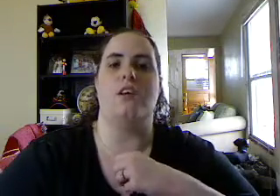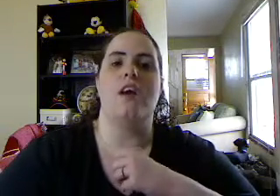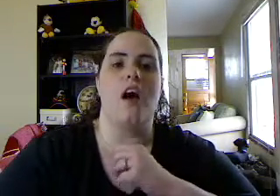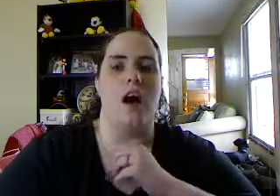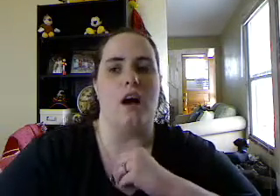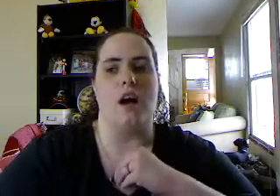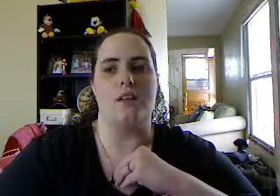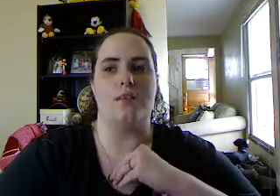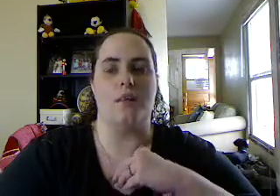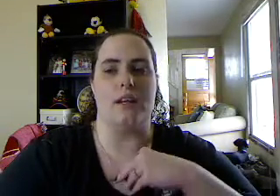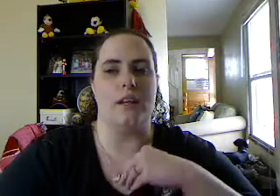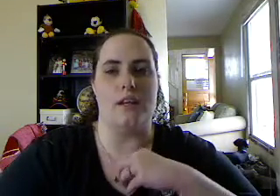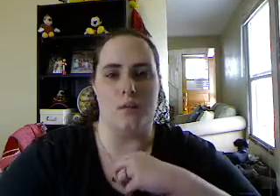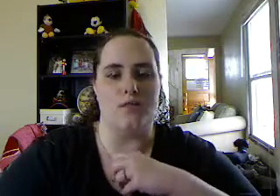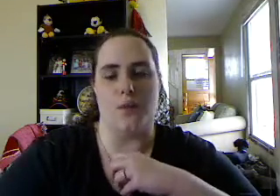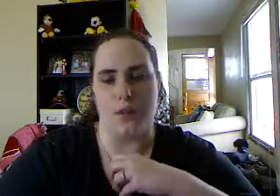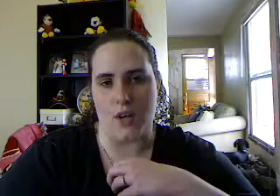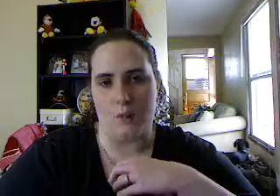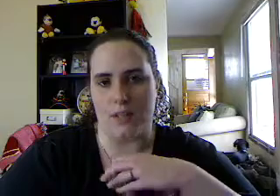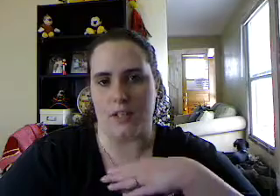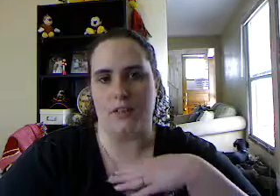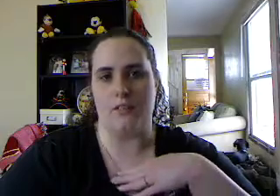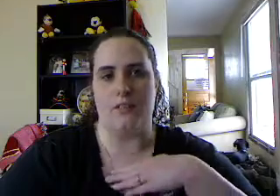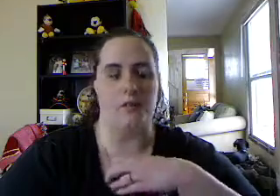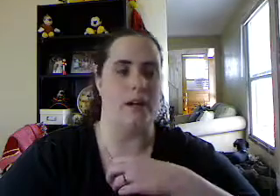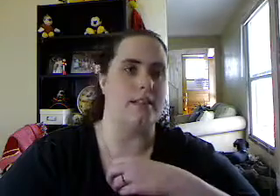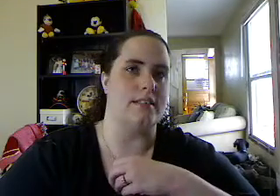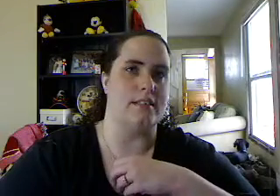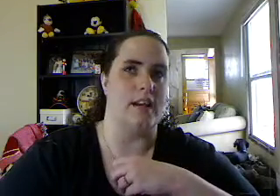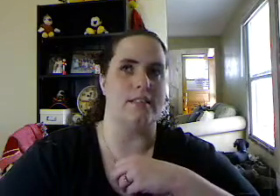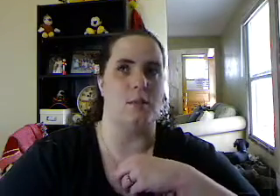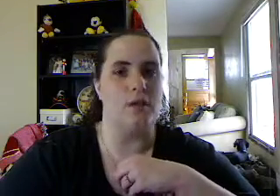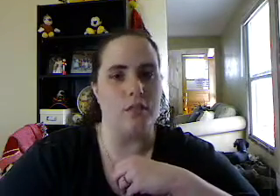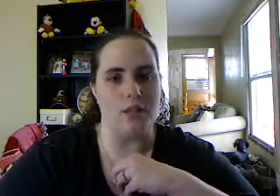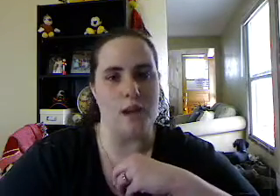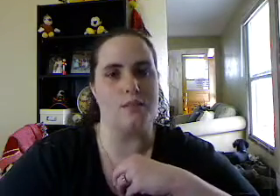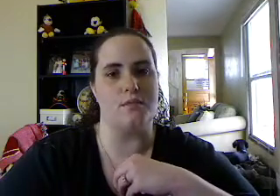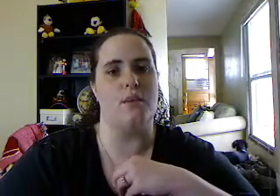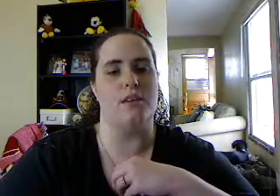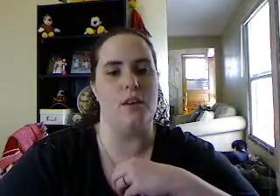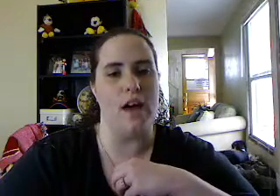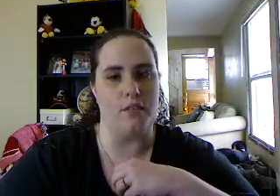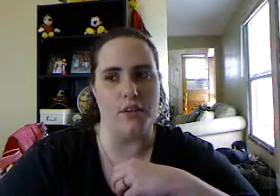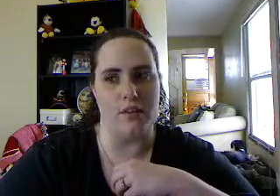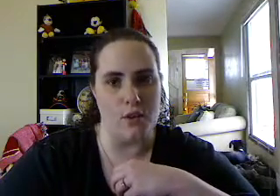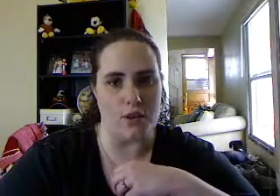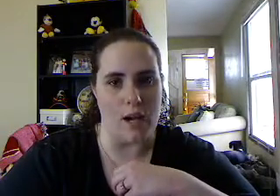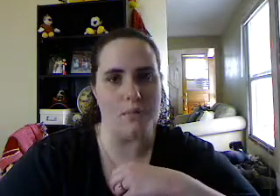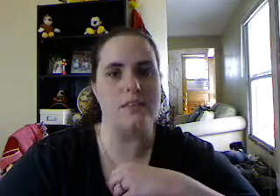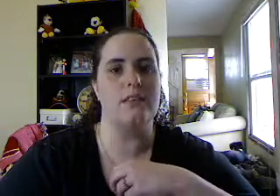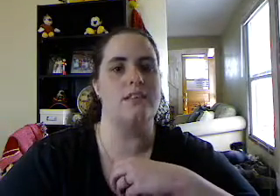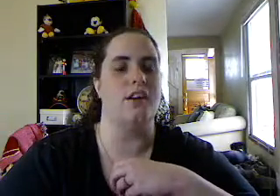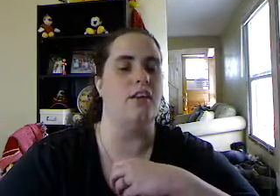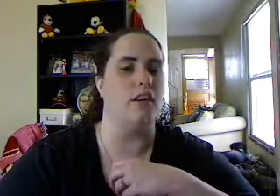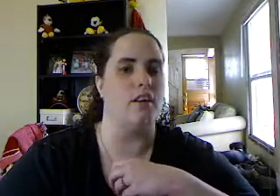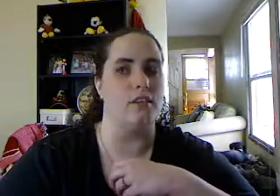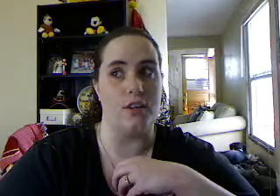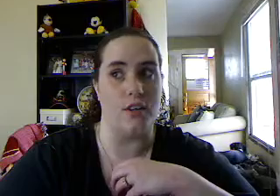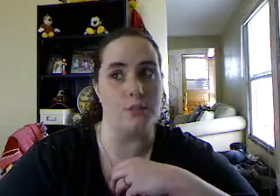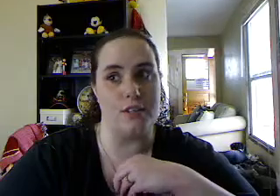you know, all we would have needed was four drops a year in for the pregnancy test. Well, four drops is more than you have when you have no drops. So, you know, four drops